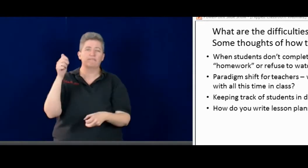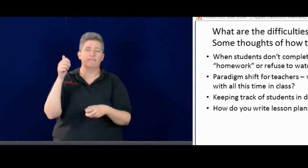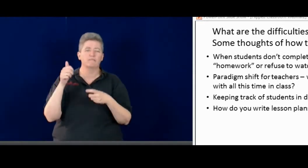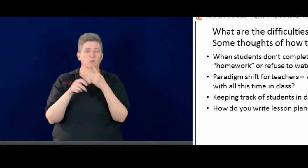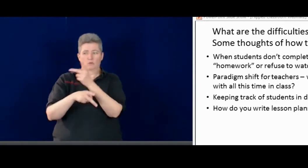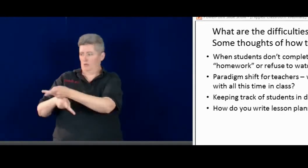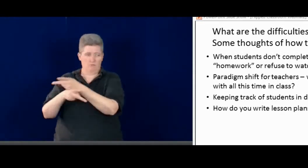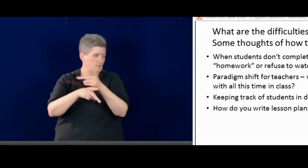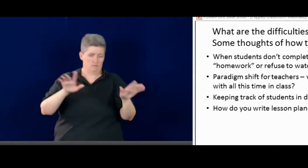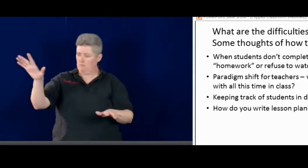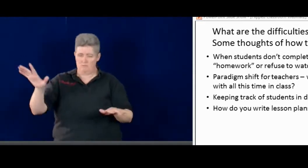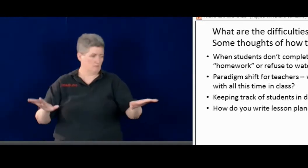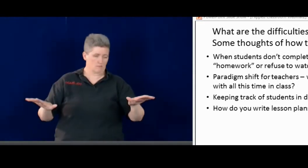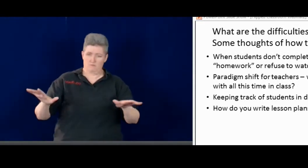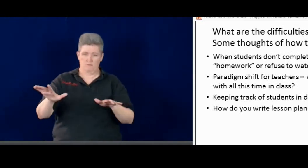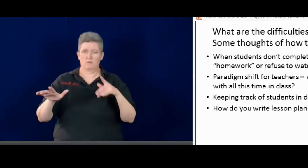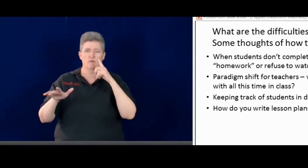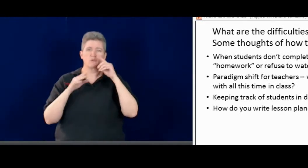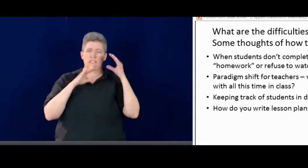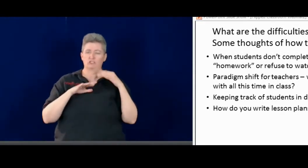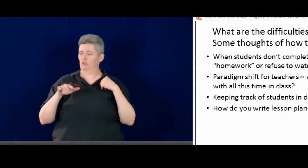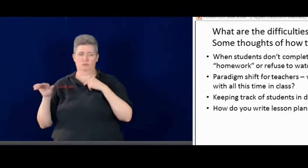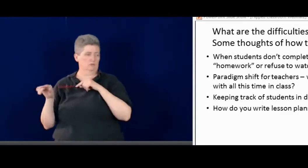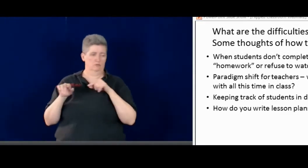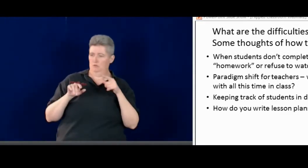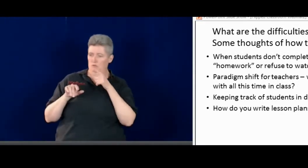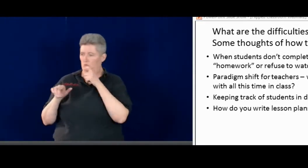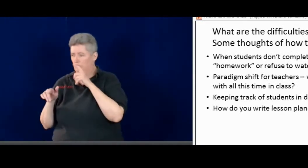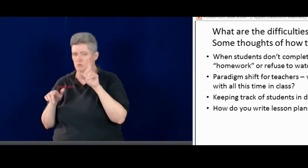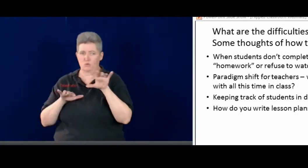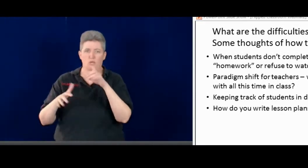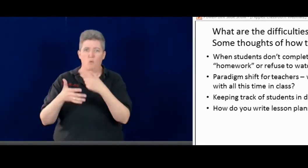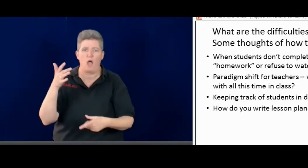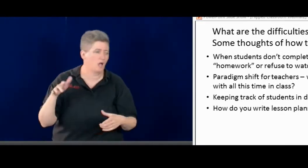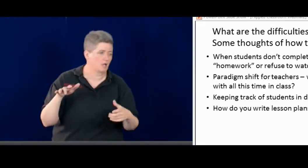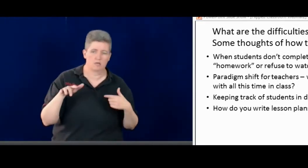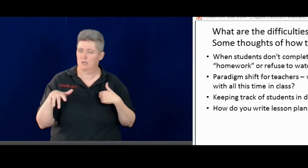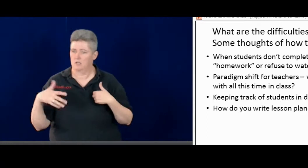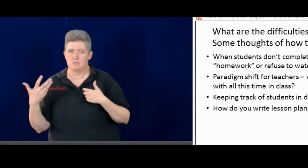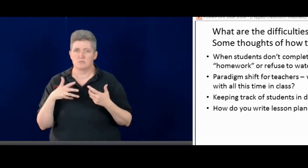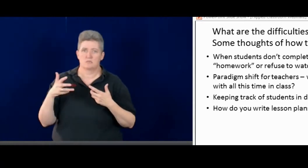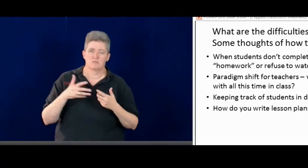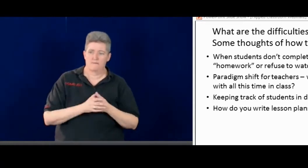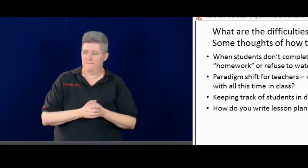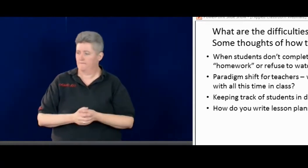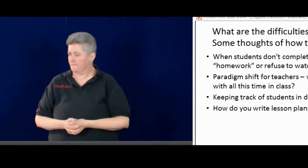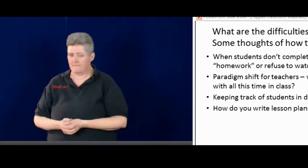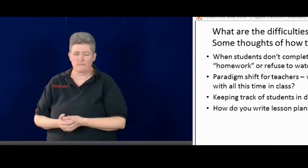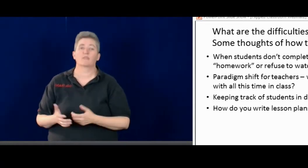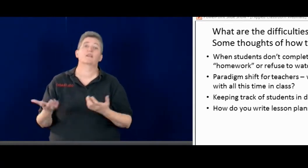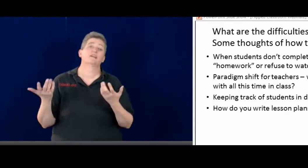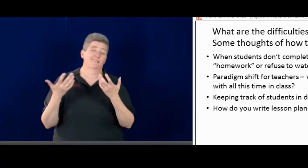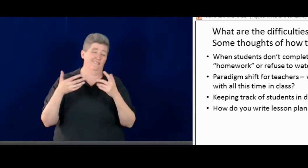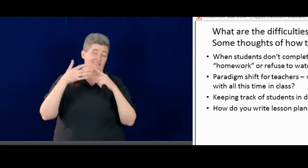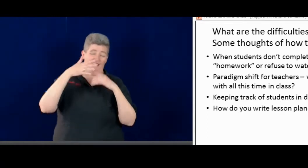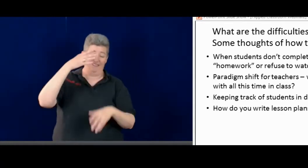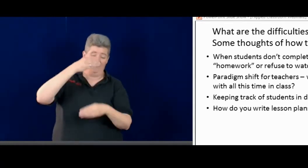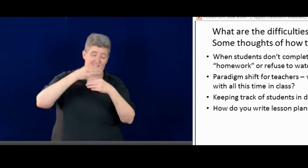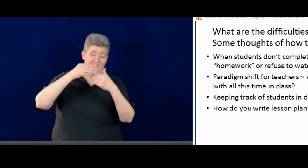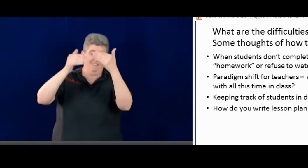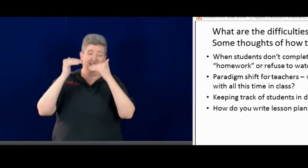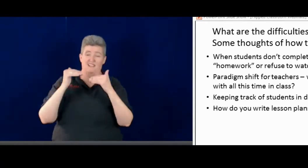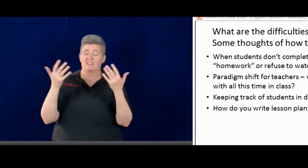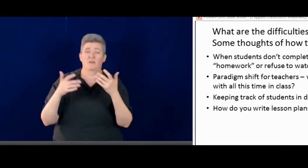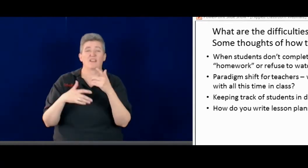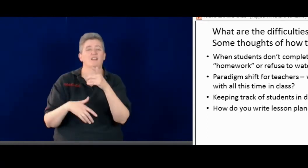It's very varied. And that's tough sometimes to keep track of what each student is doing, what unit they're on, where they are in the